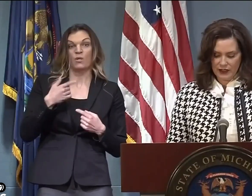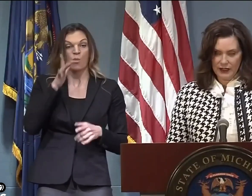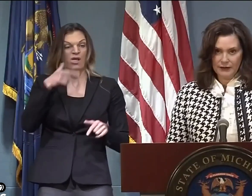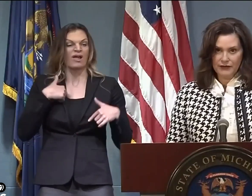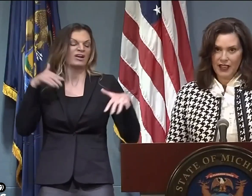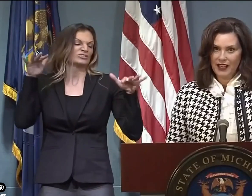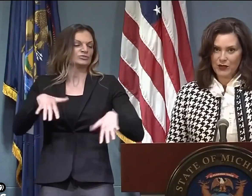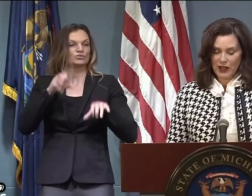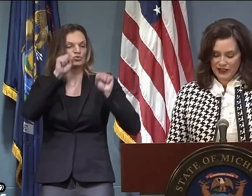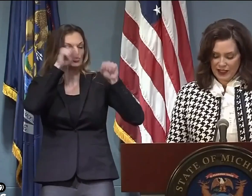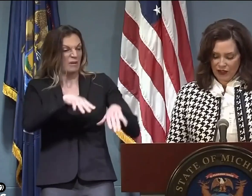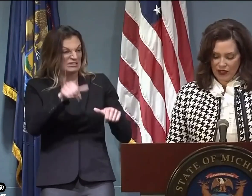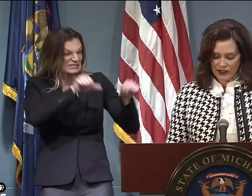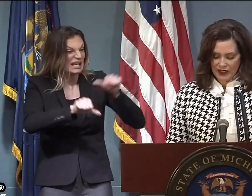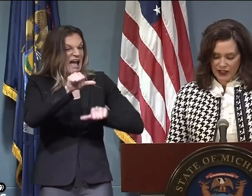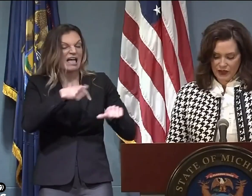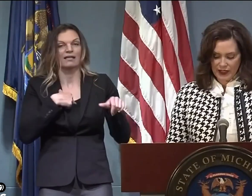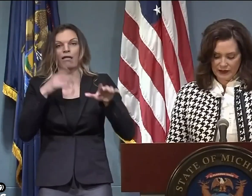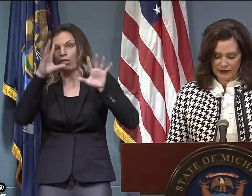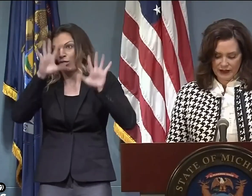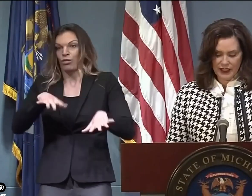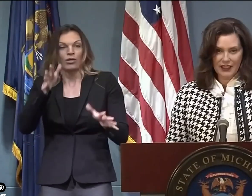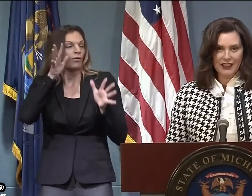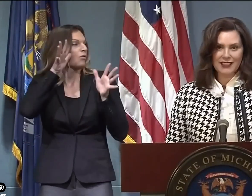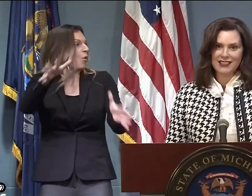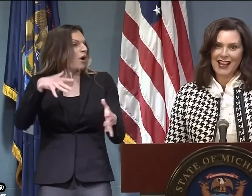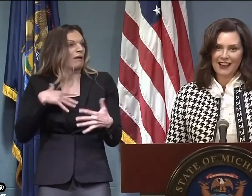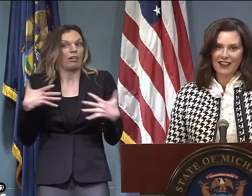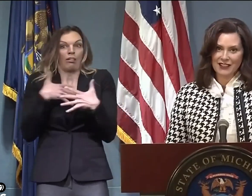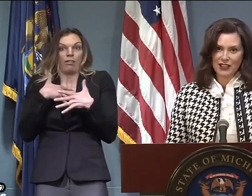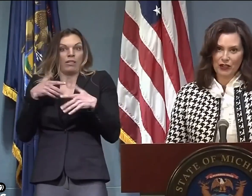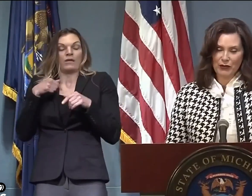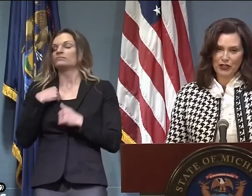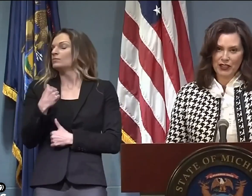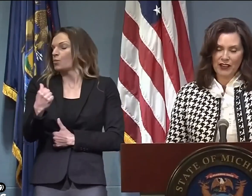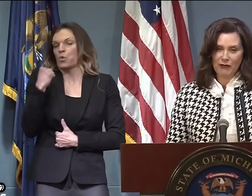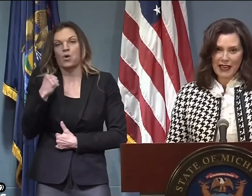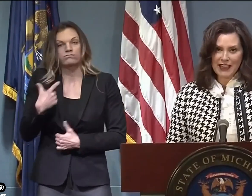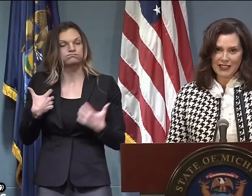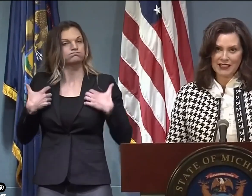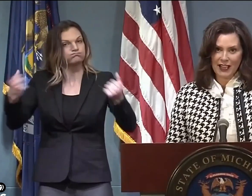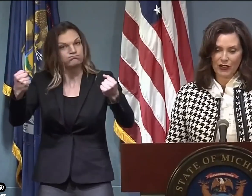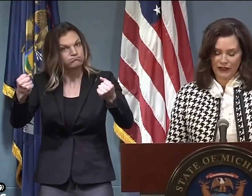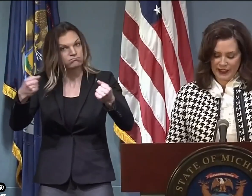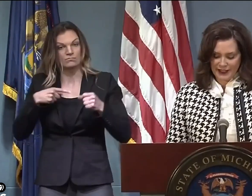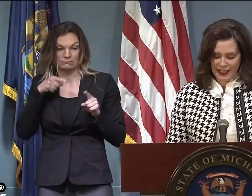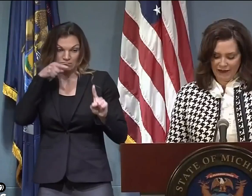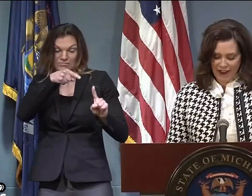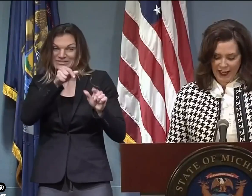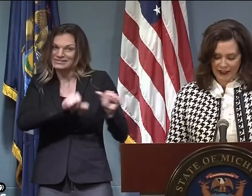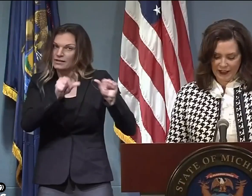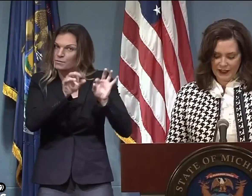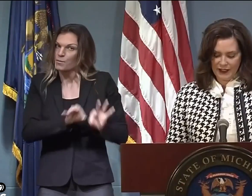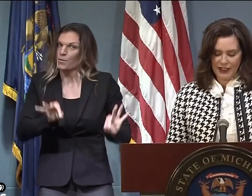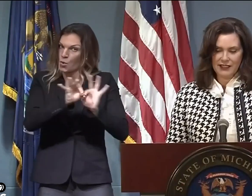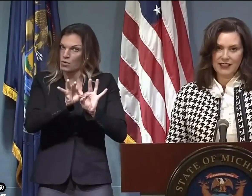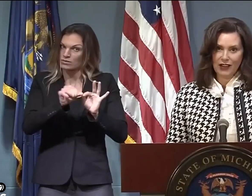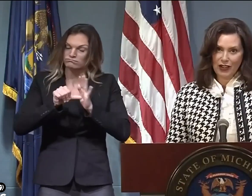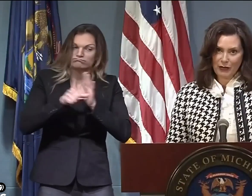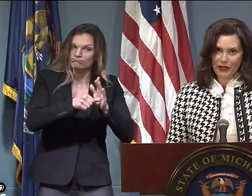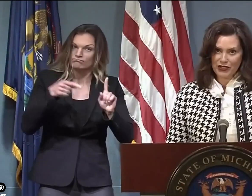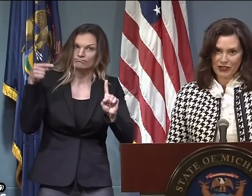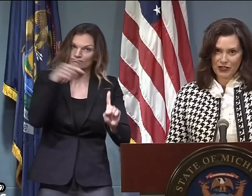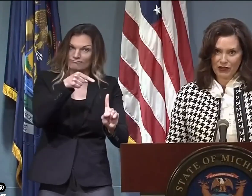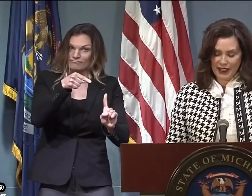making political calculations. And as we have seen across the country, let's not us here in Michigan have made this